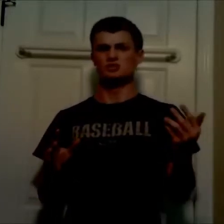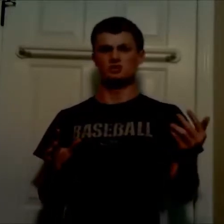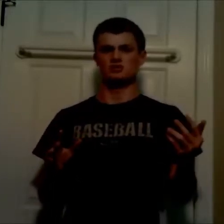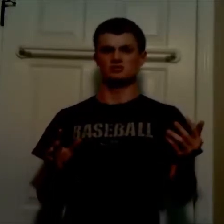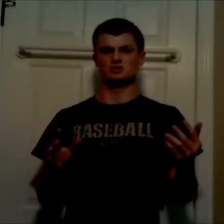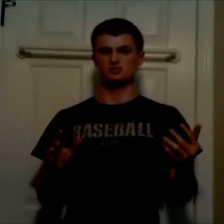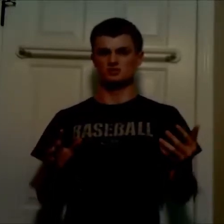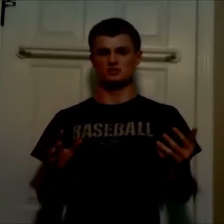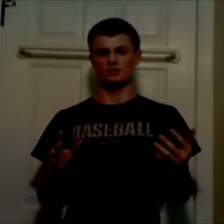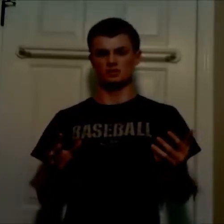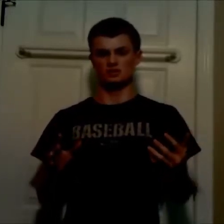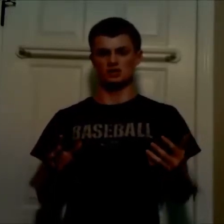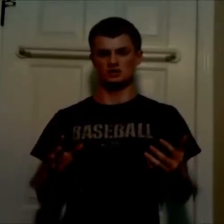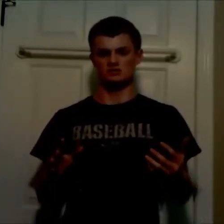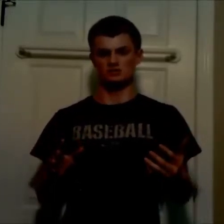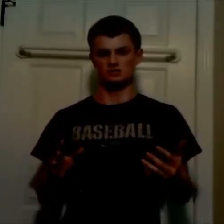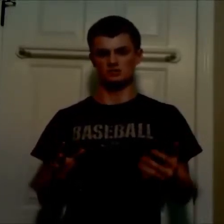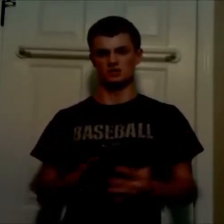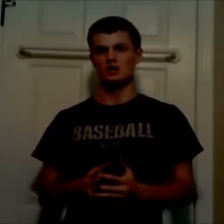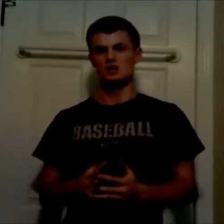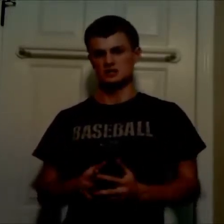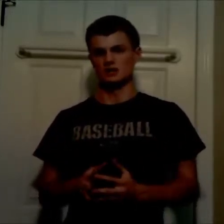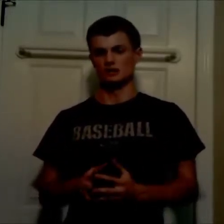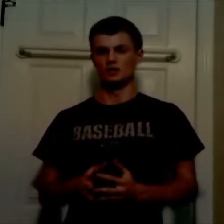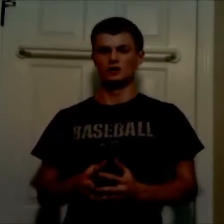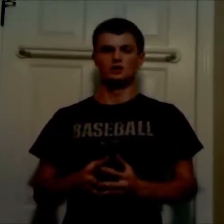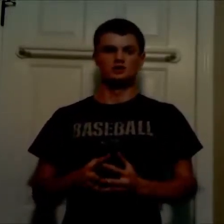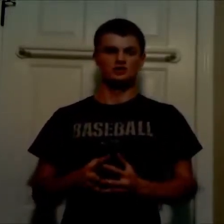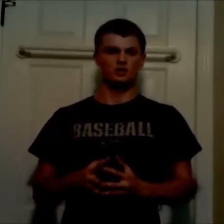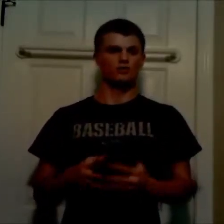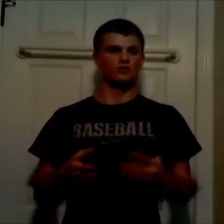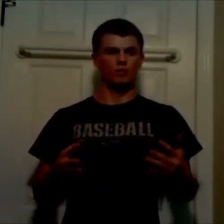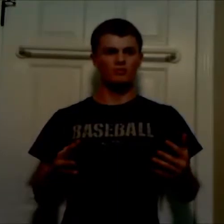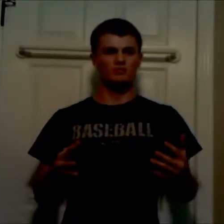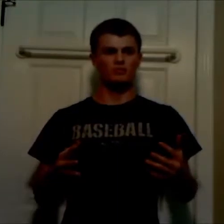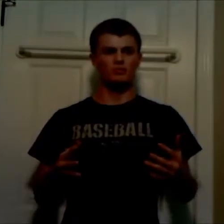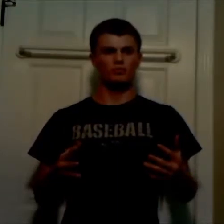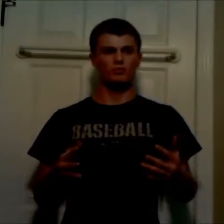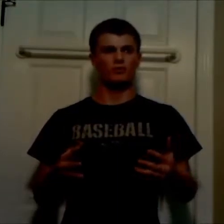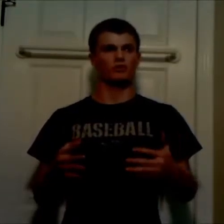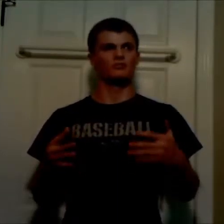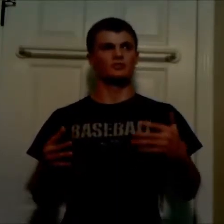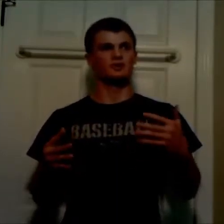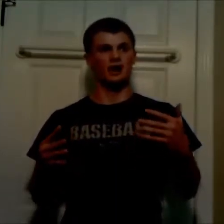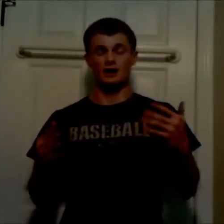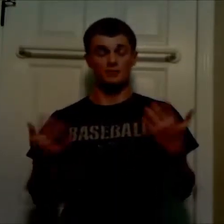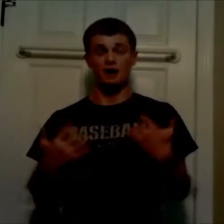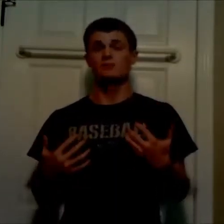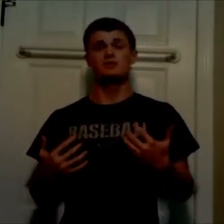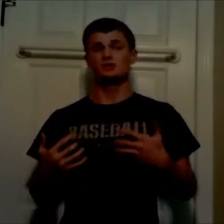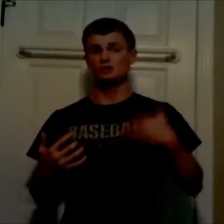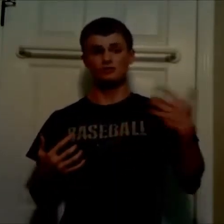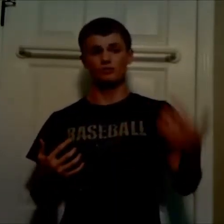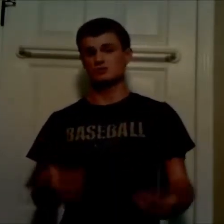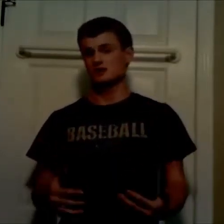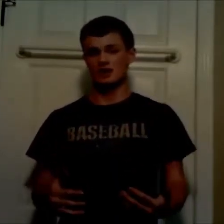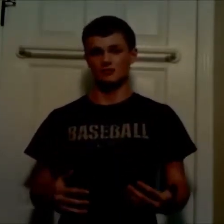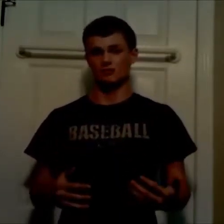been two years since we've seen all those guys on the big screen together. So, more people are going to be, in my opinion, looking forward to that,